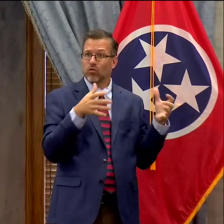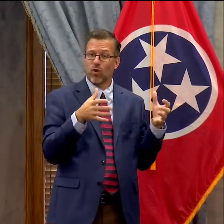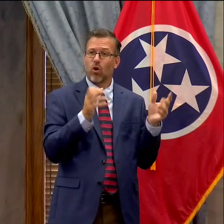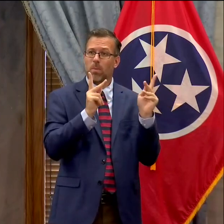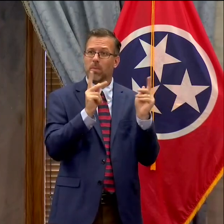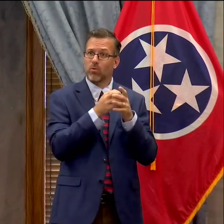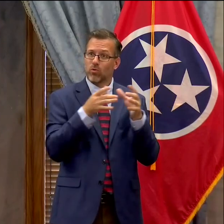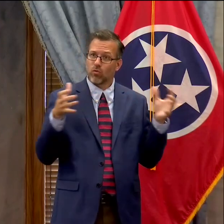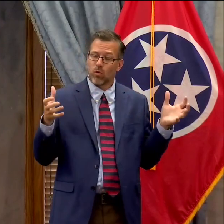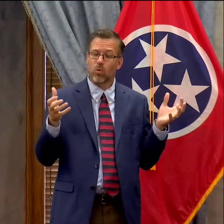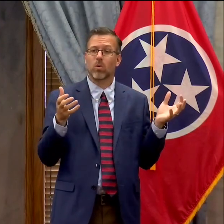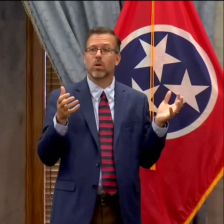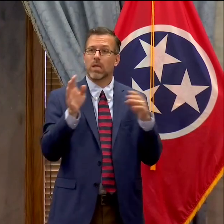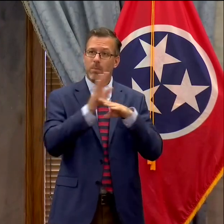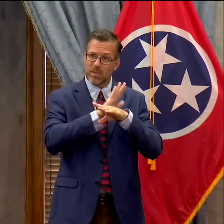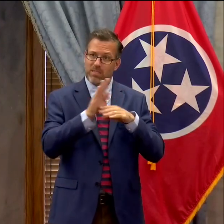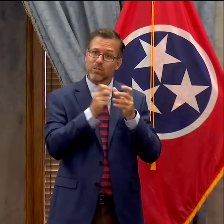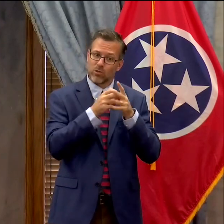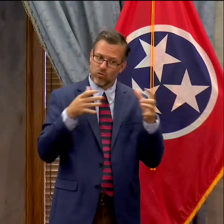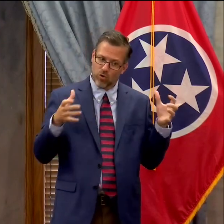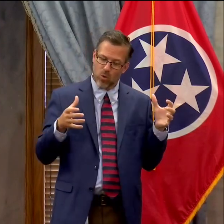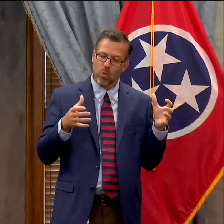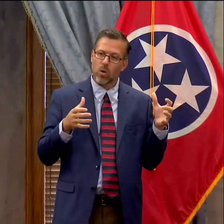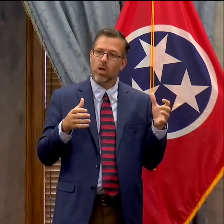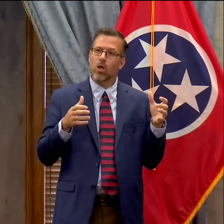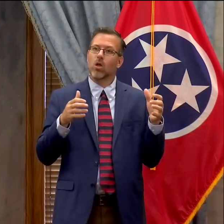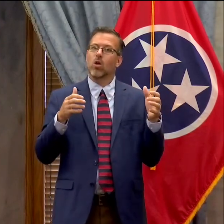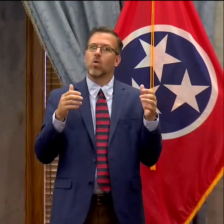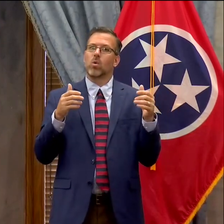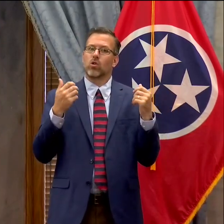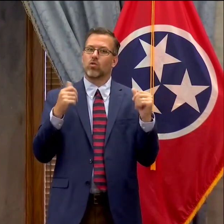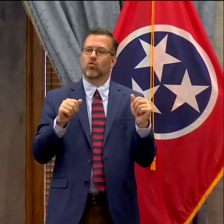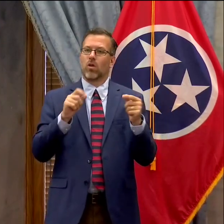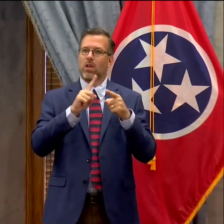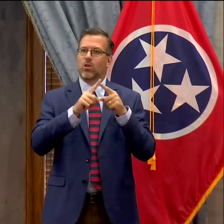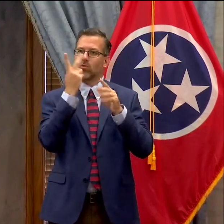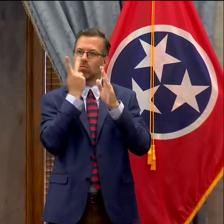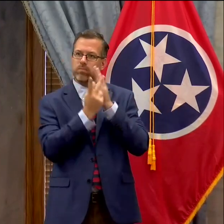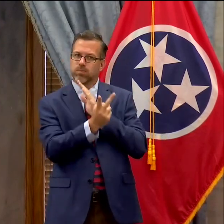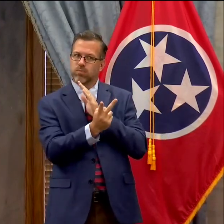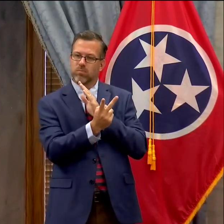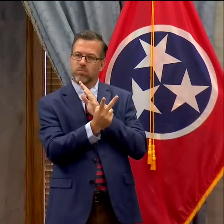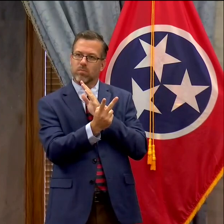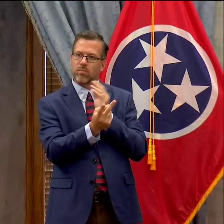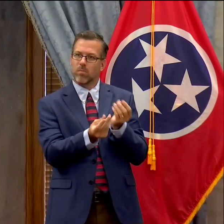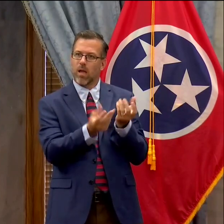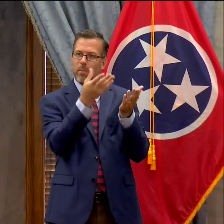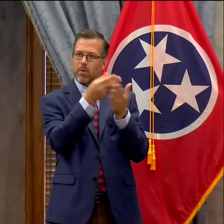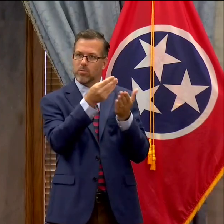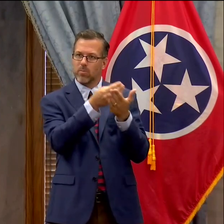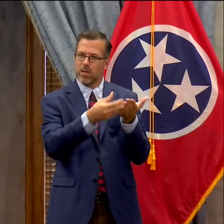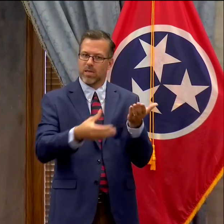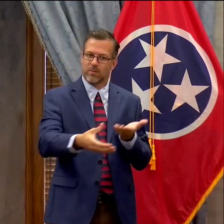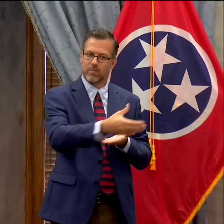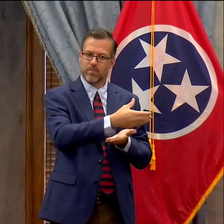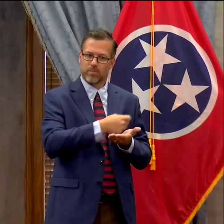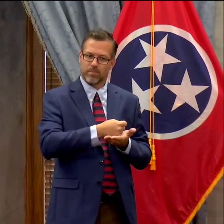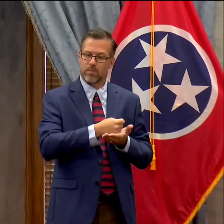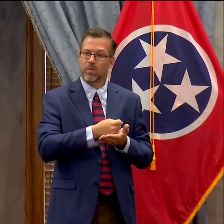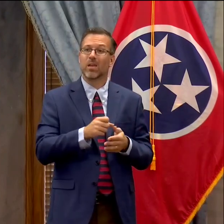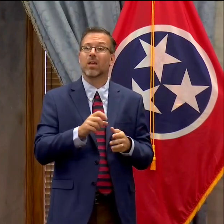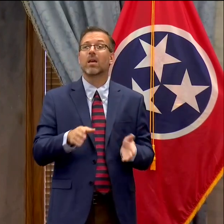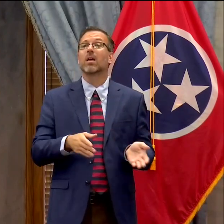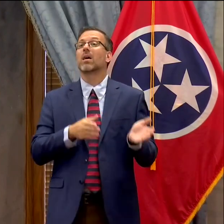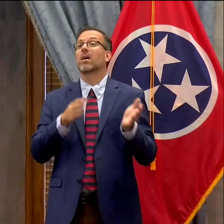its businesses grow. You have an increase in anticipated revenues so the actual revenues